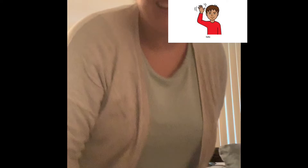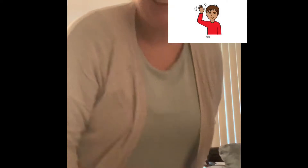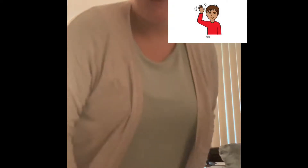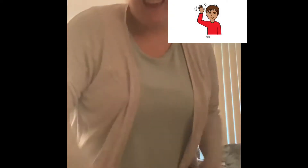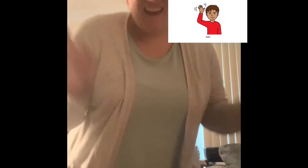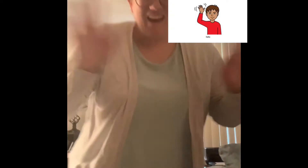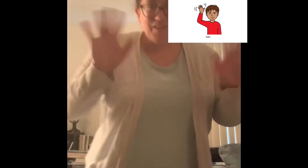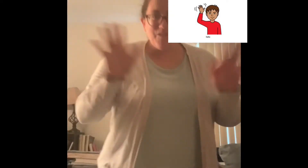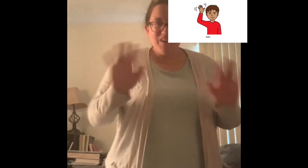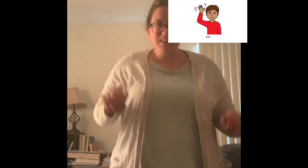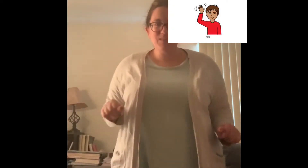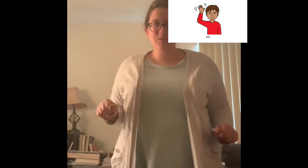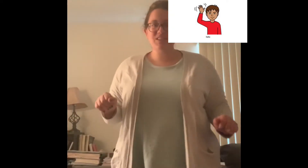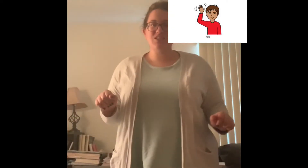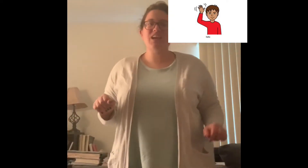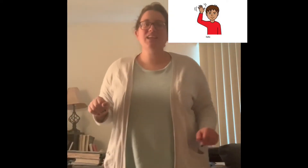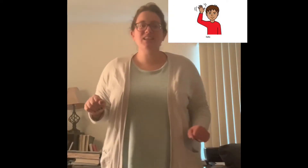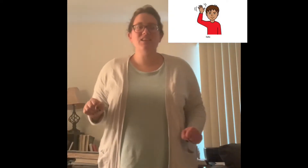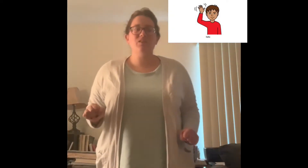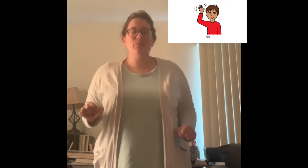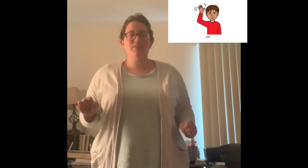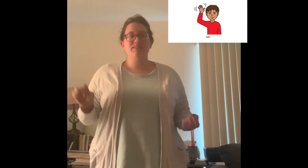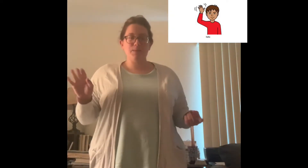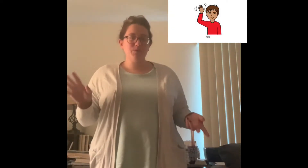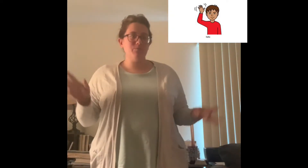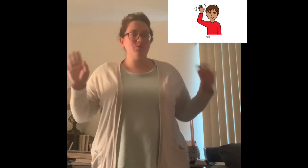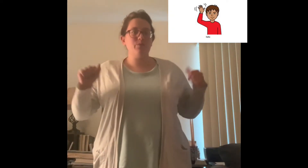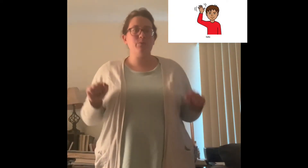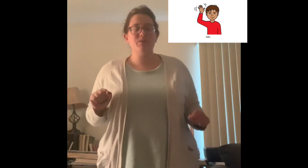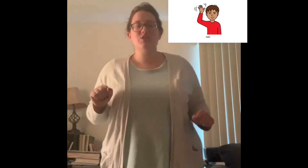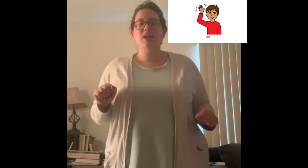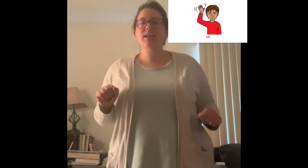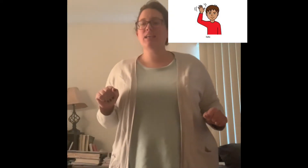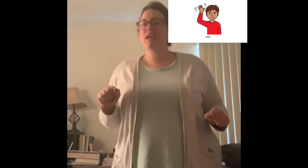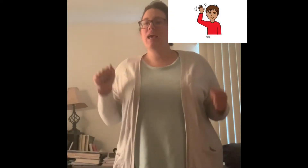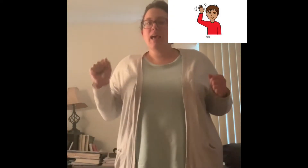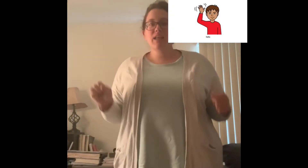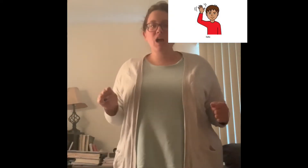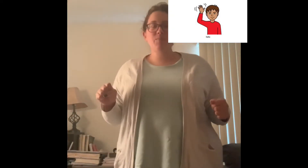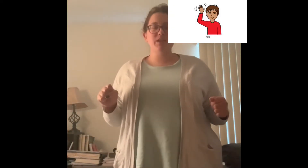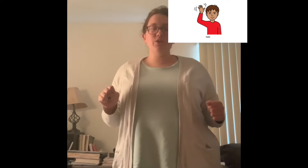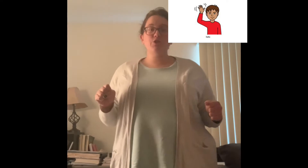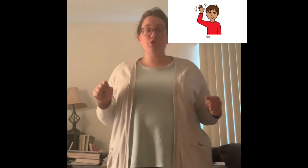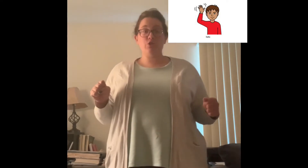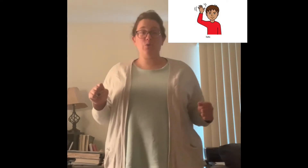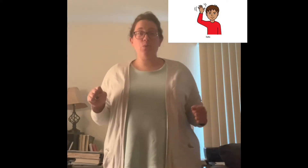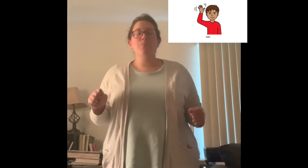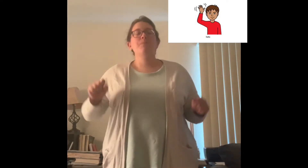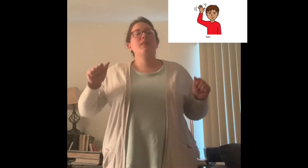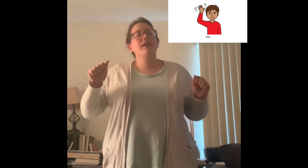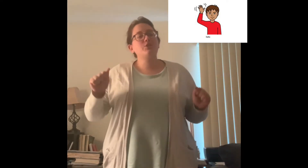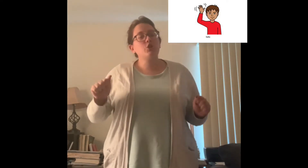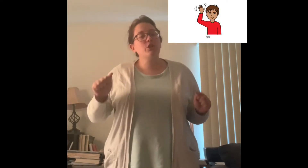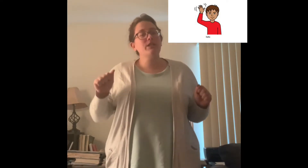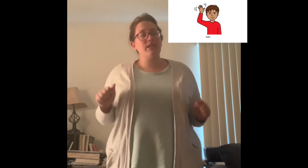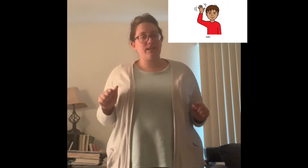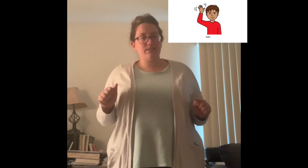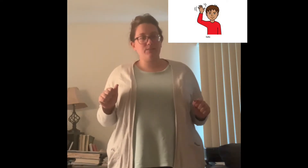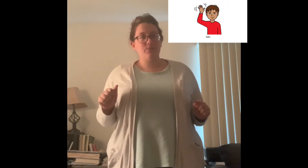Hi friends! Miss Jackie here with Adaptive Music with Miss Jackie and I'm here to do a turkey dance with